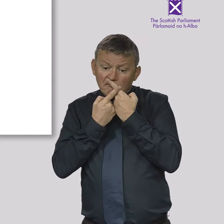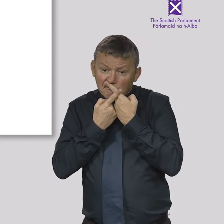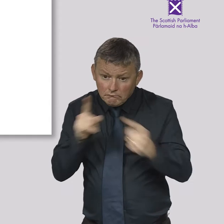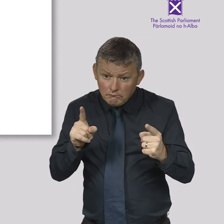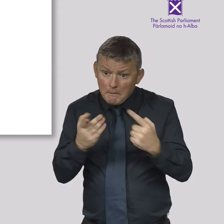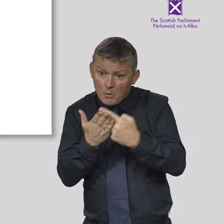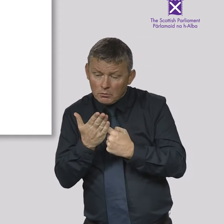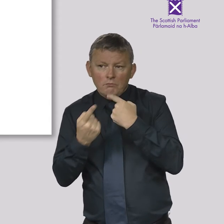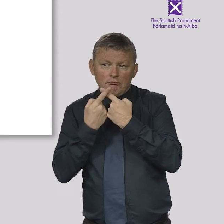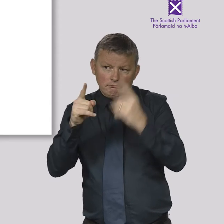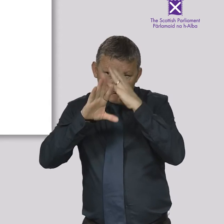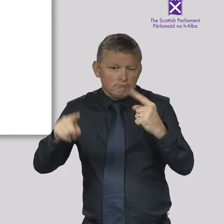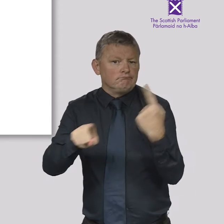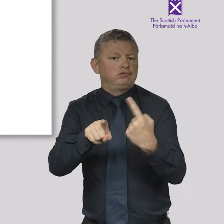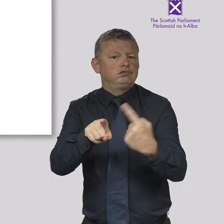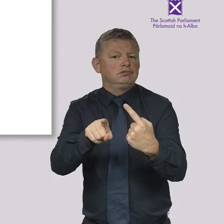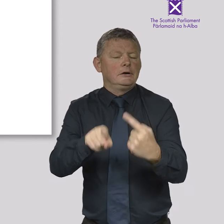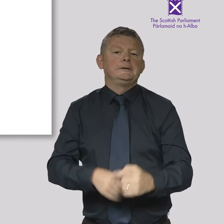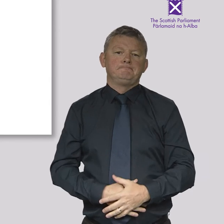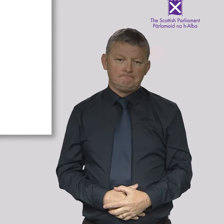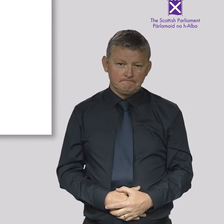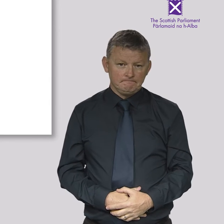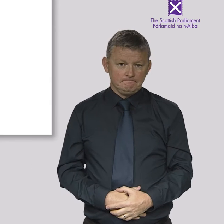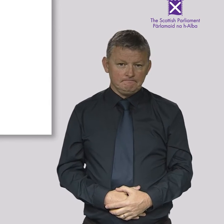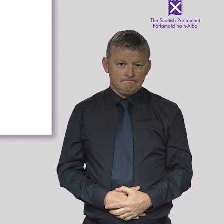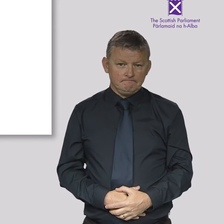urgent matters or to make announcements on policy.